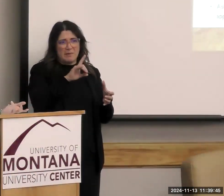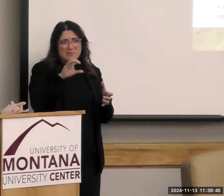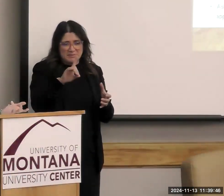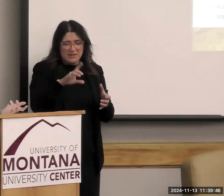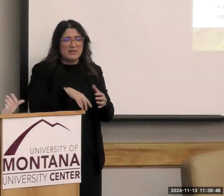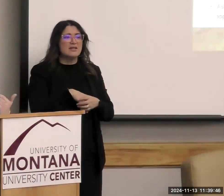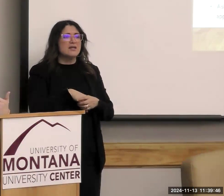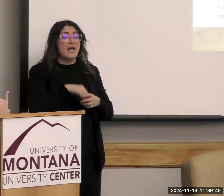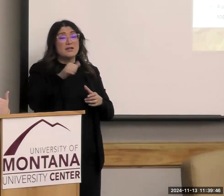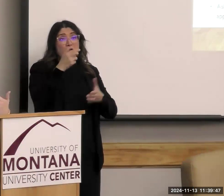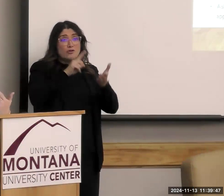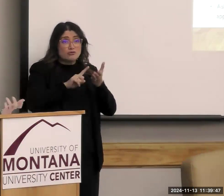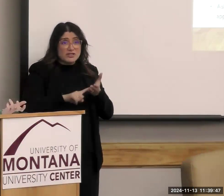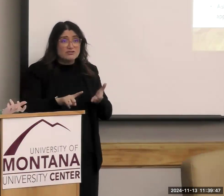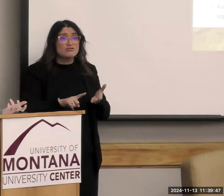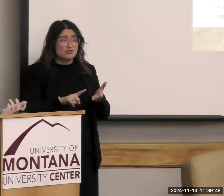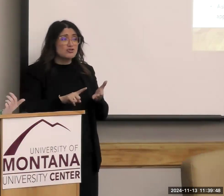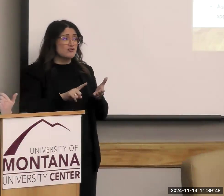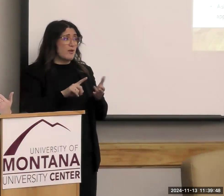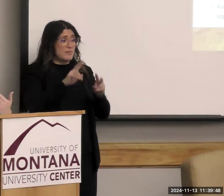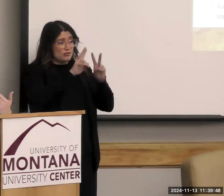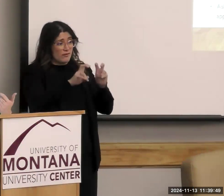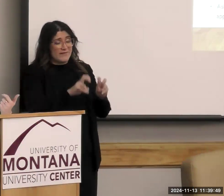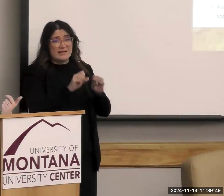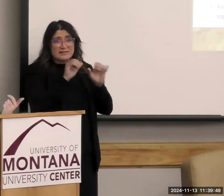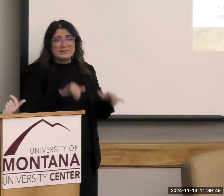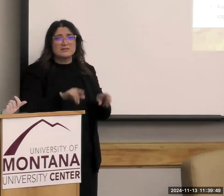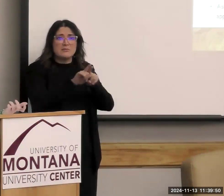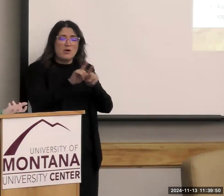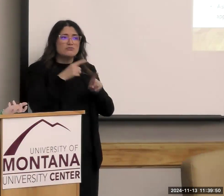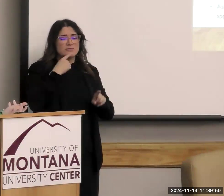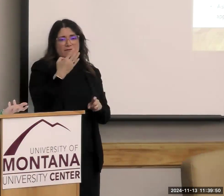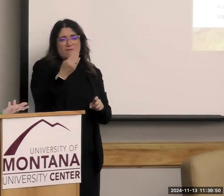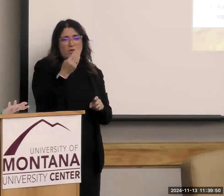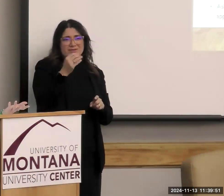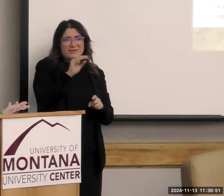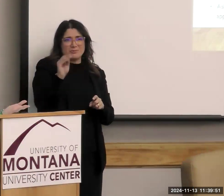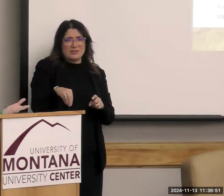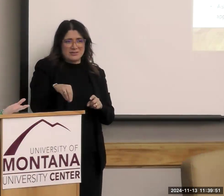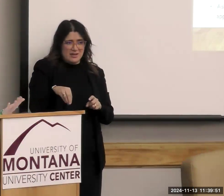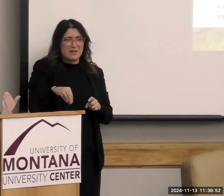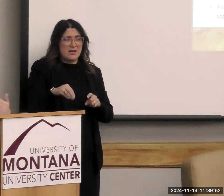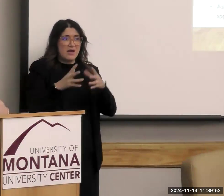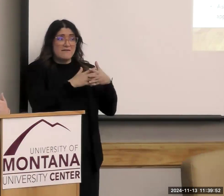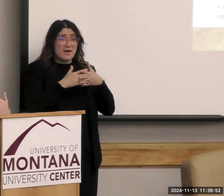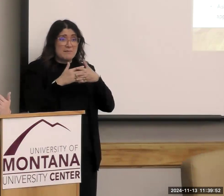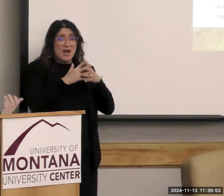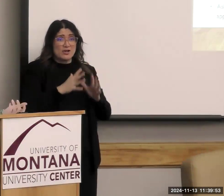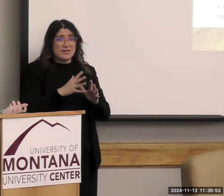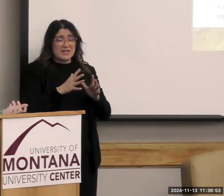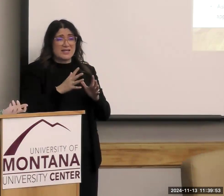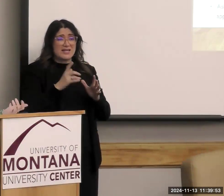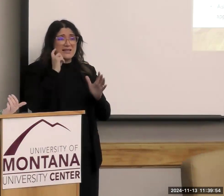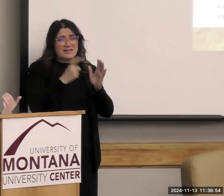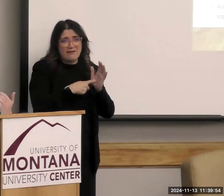from the behavioral risk factor surveillance system shows that 14% of Americans identify with having a